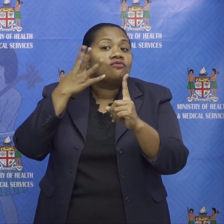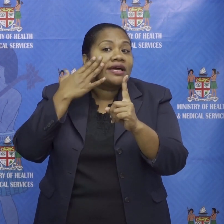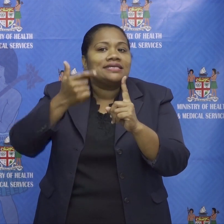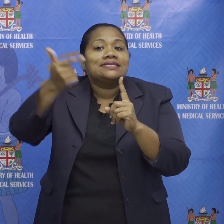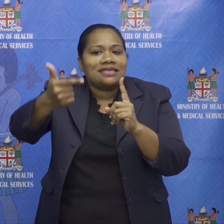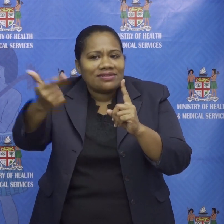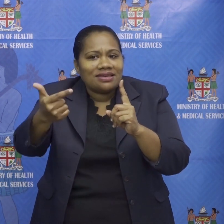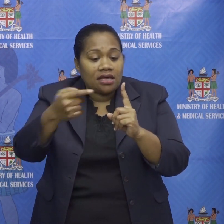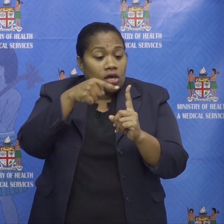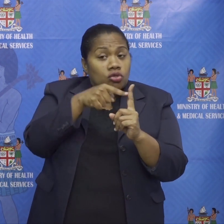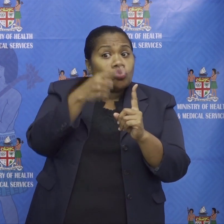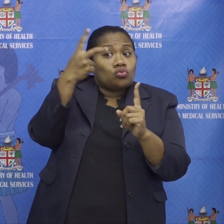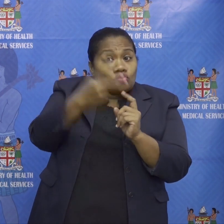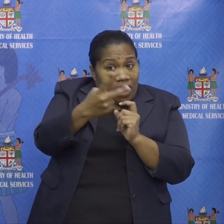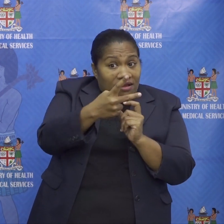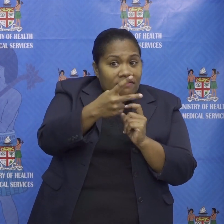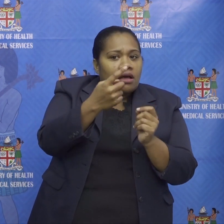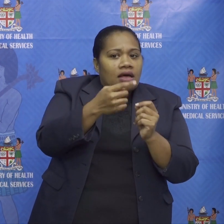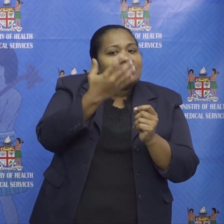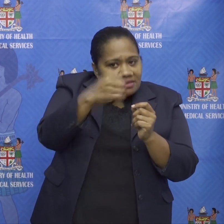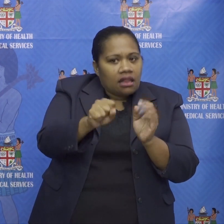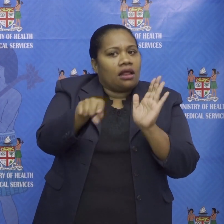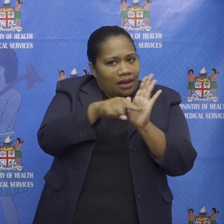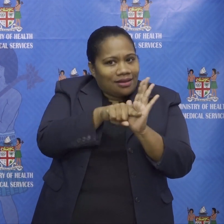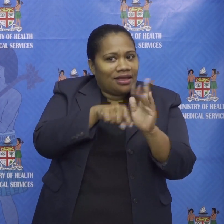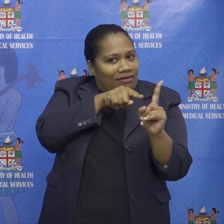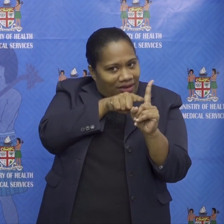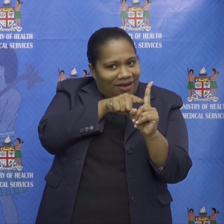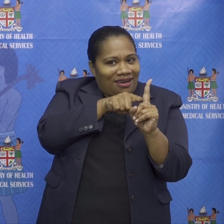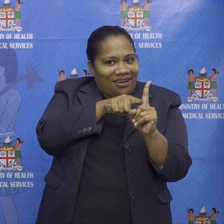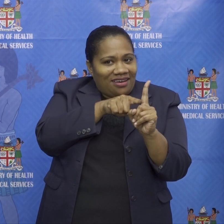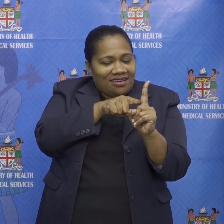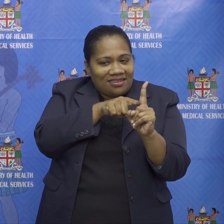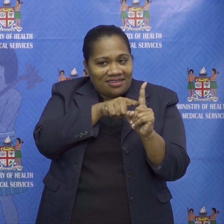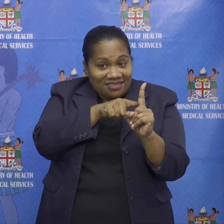on 12th he was still considered a negative person okay